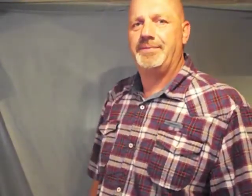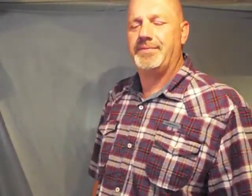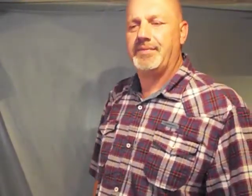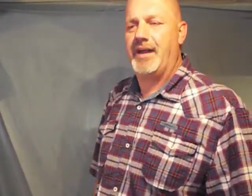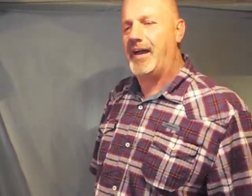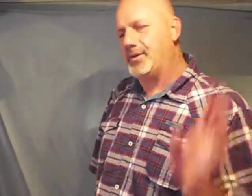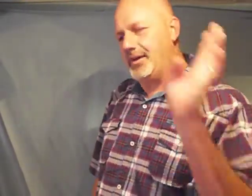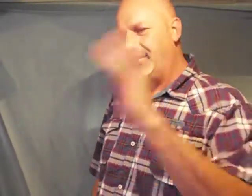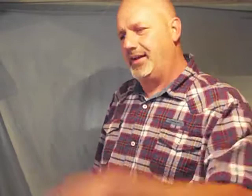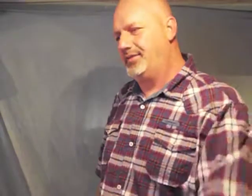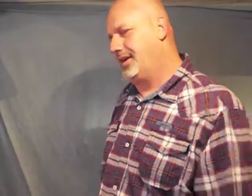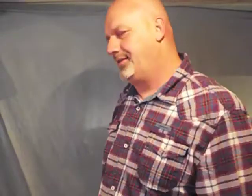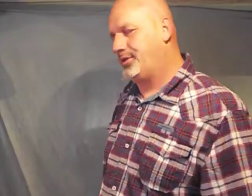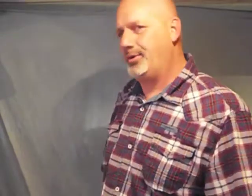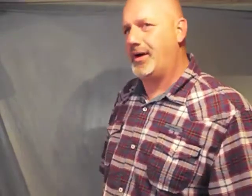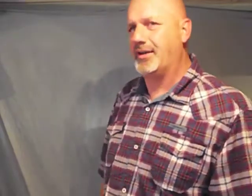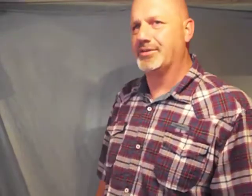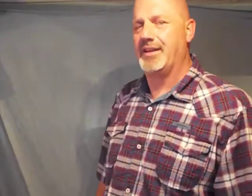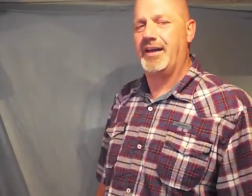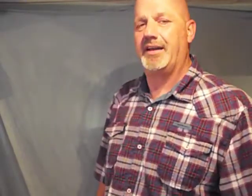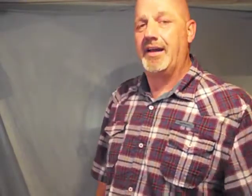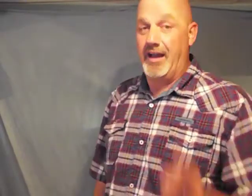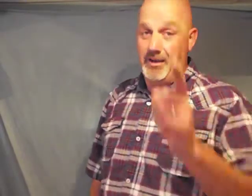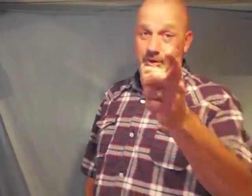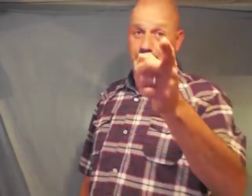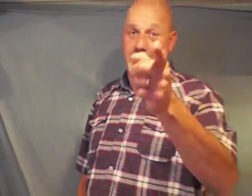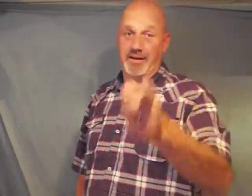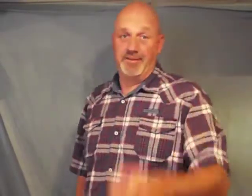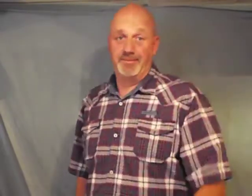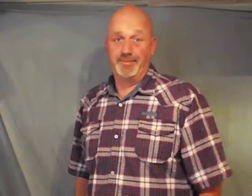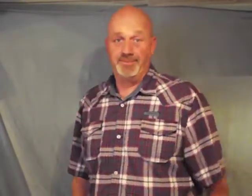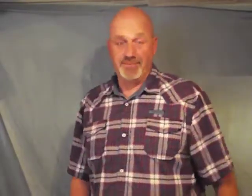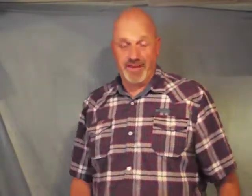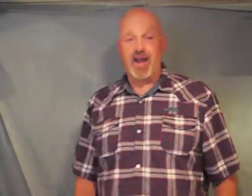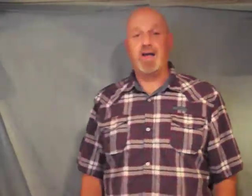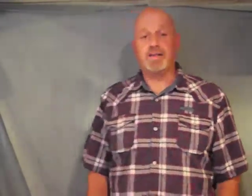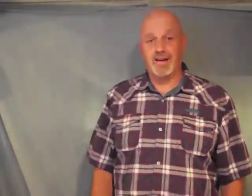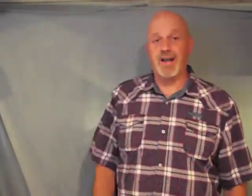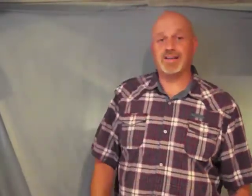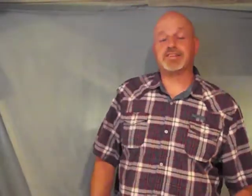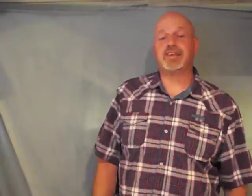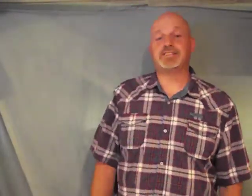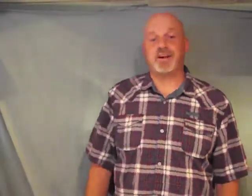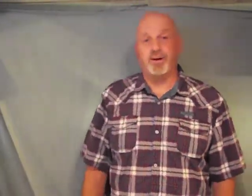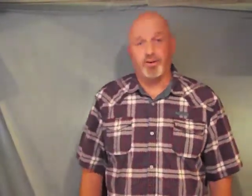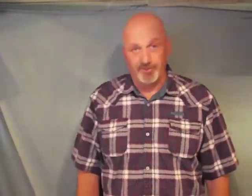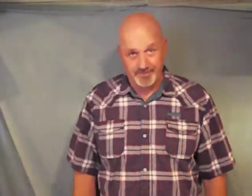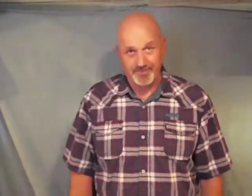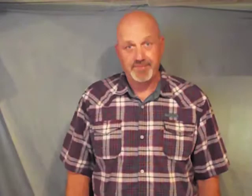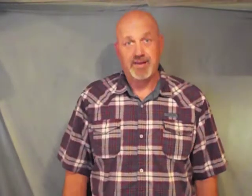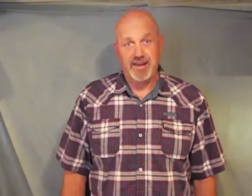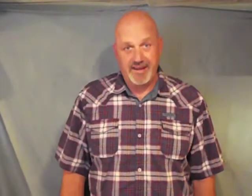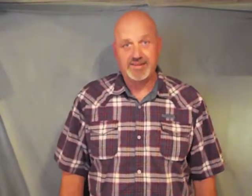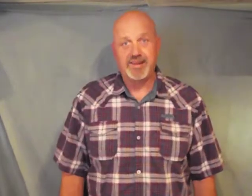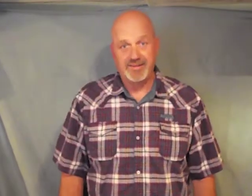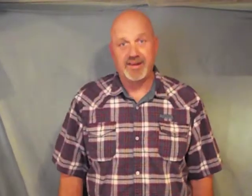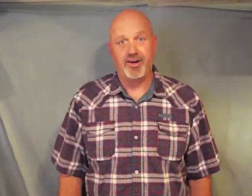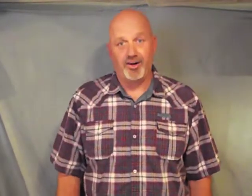I don't need to even give $2 of that I'm going to tell you God sees it all he sees it all